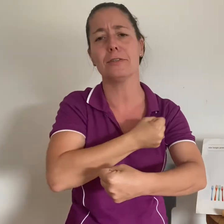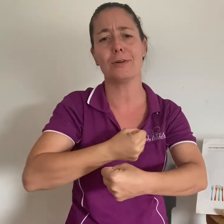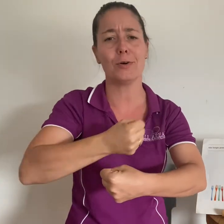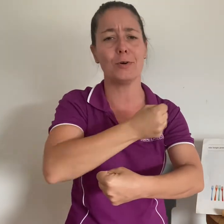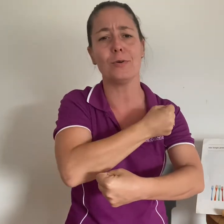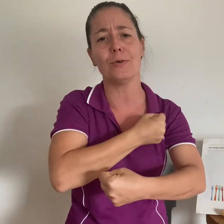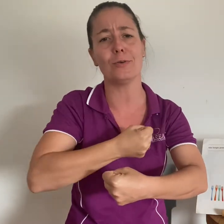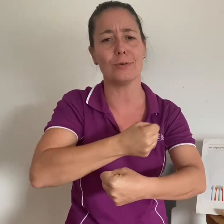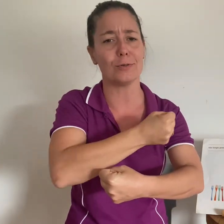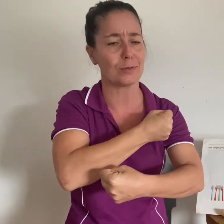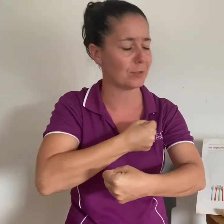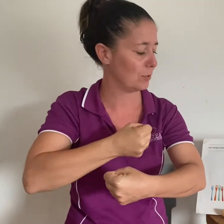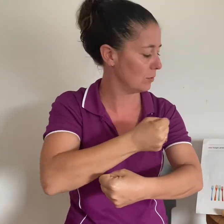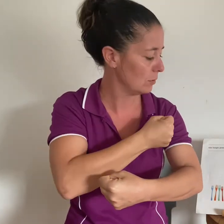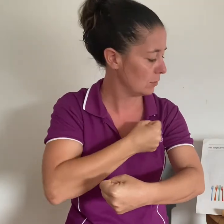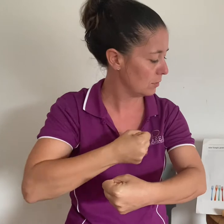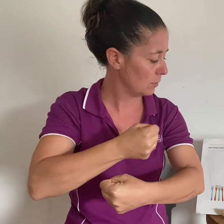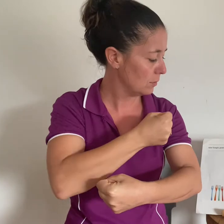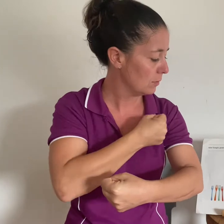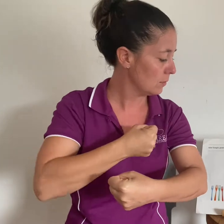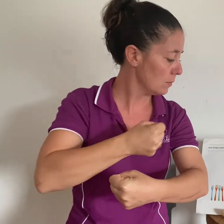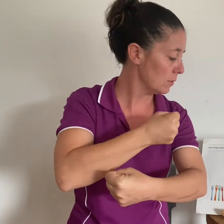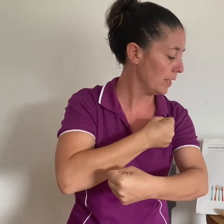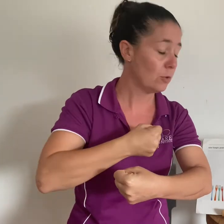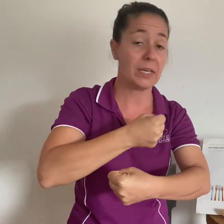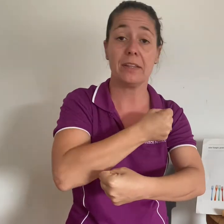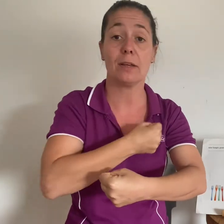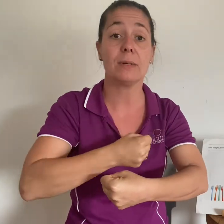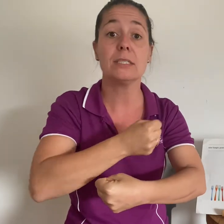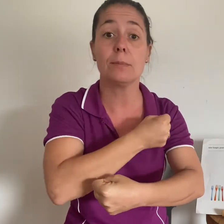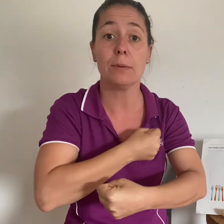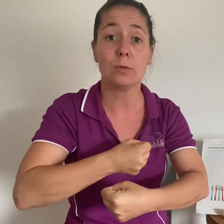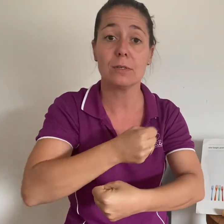cook looking in their recipe book